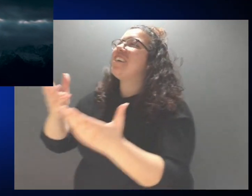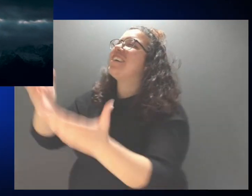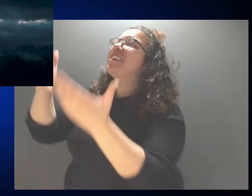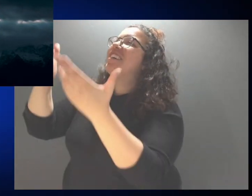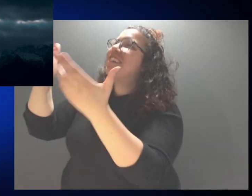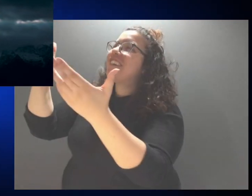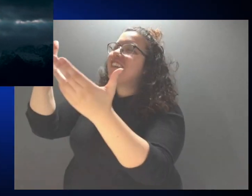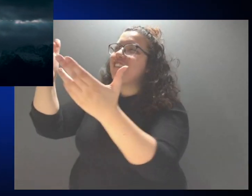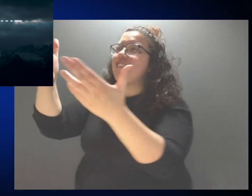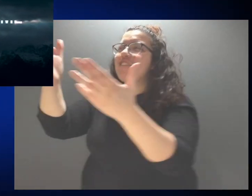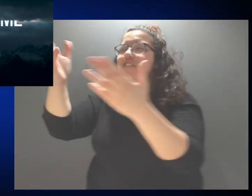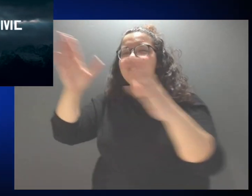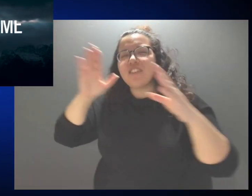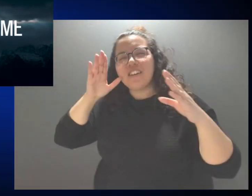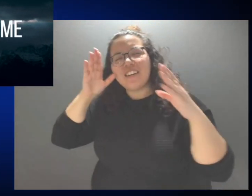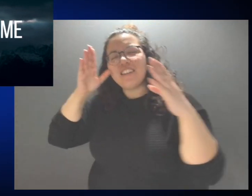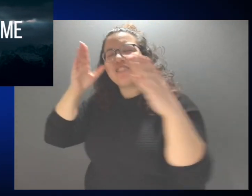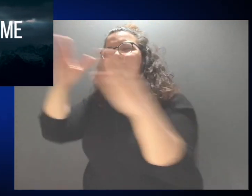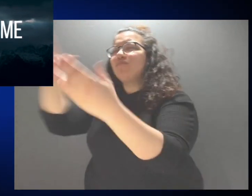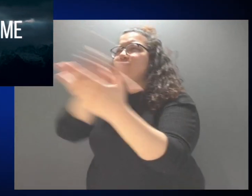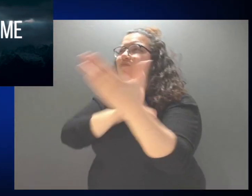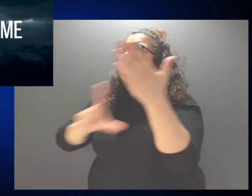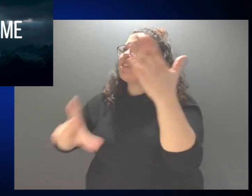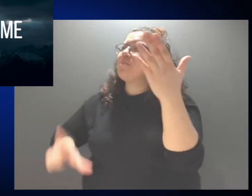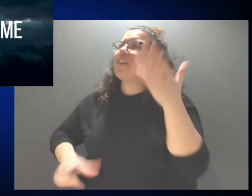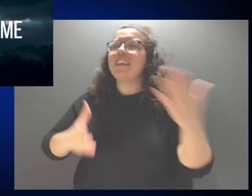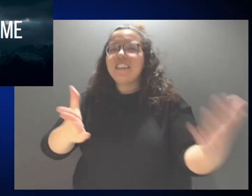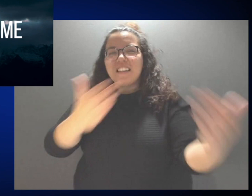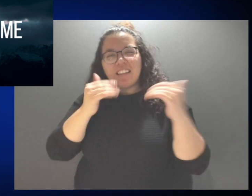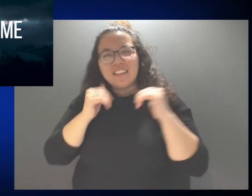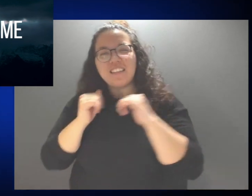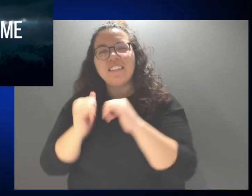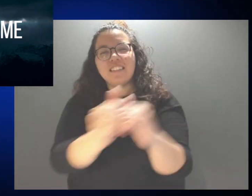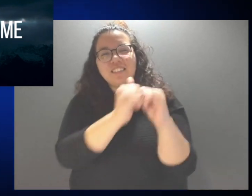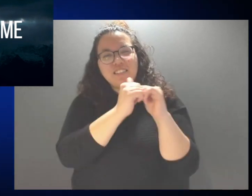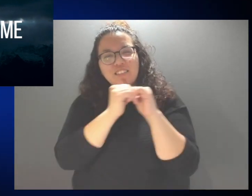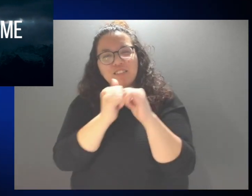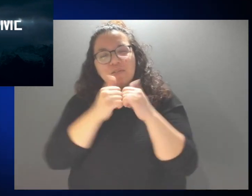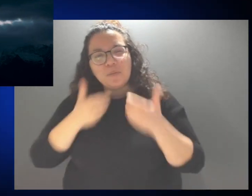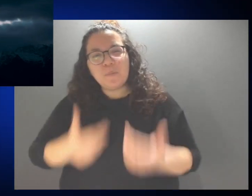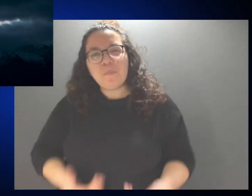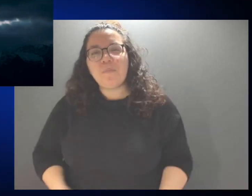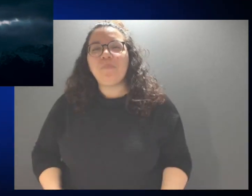the The Lord with me